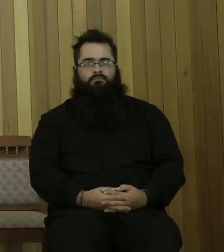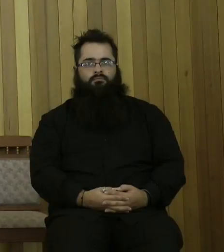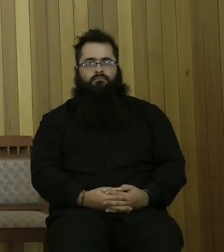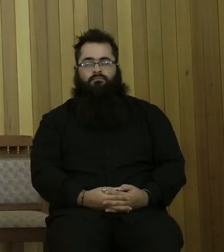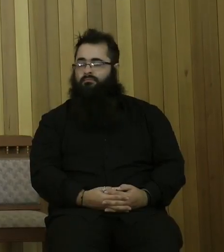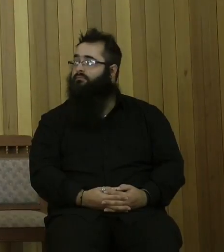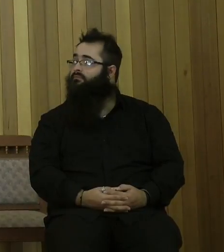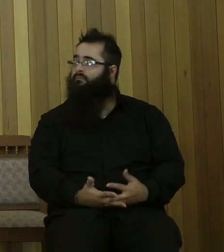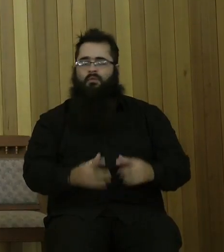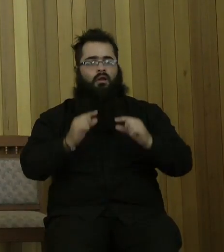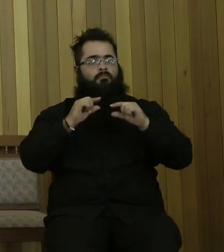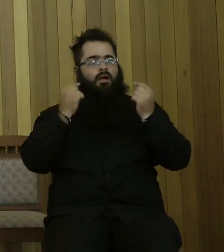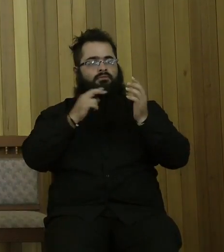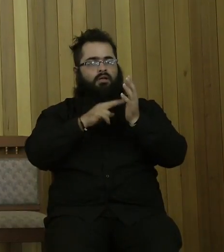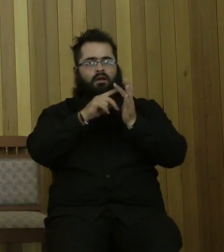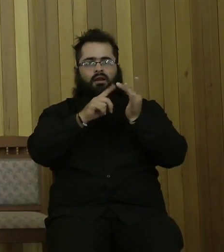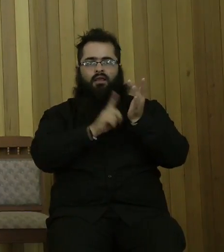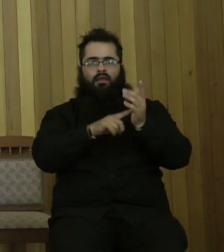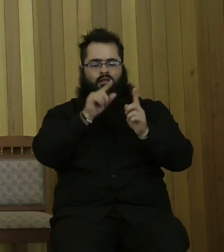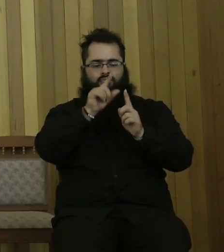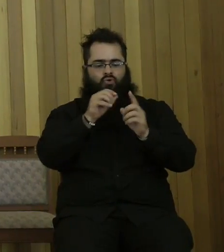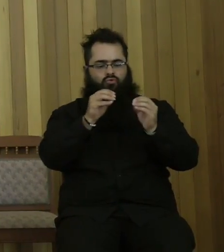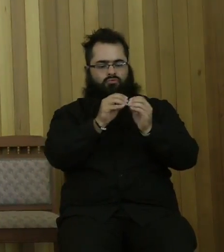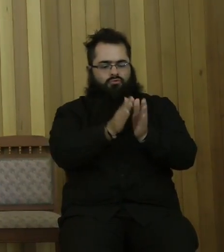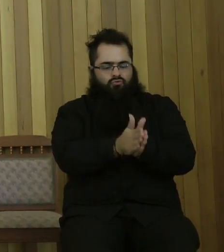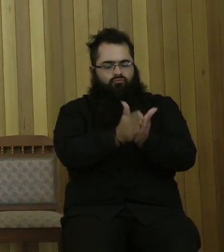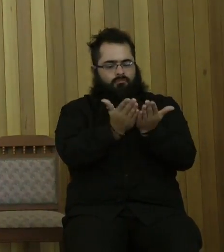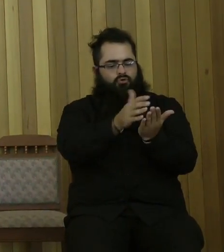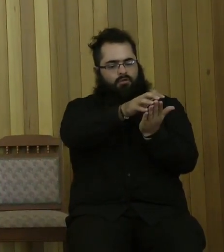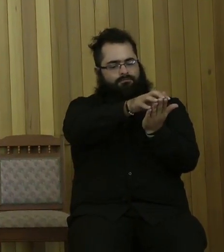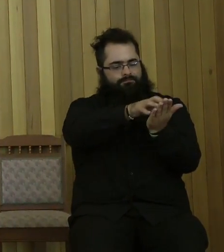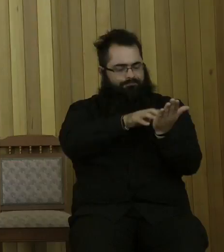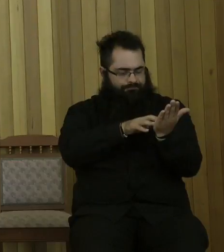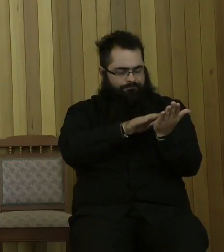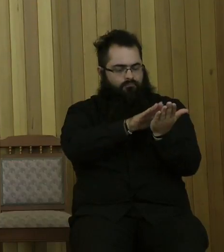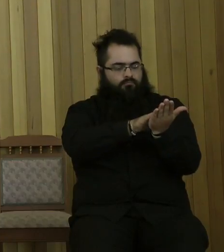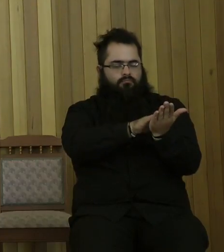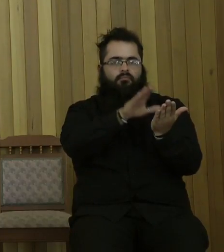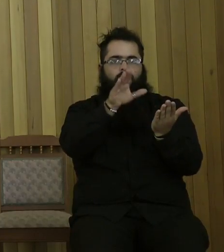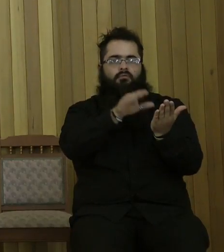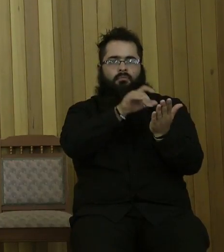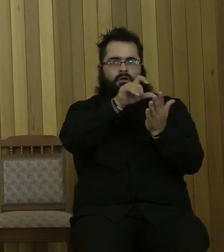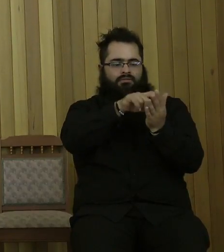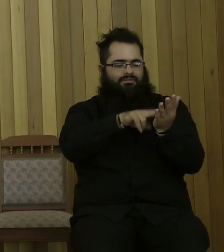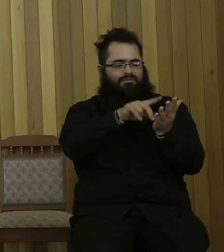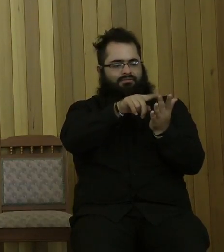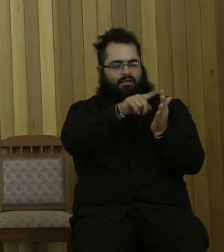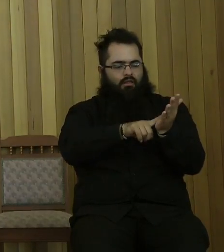Pastor Neil has chosen a scripture reading taken from the book of Daniel, chapter 7.